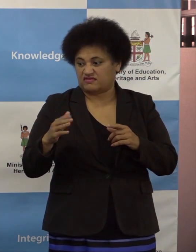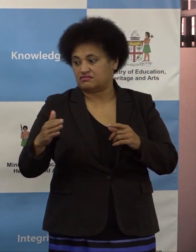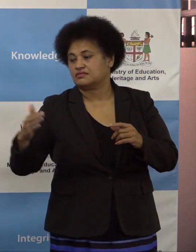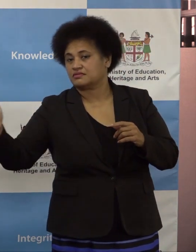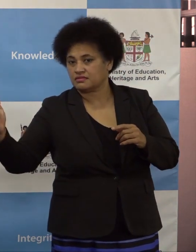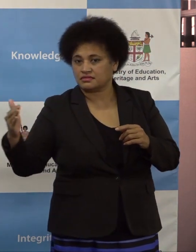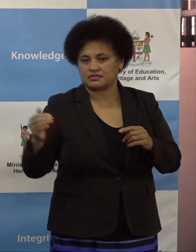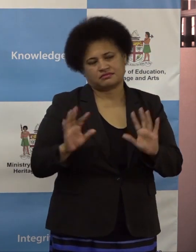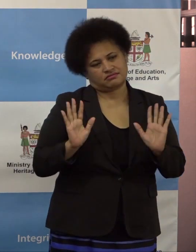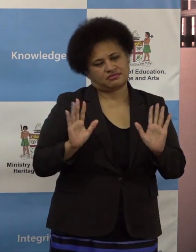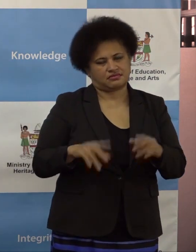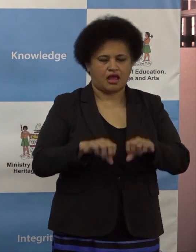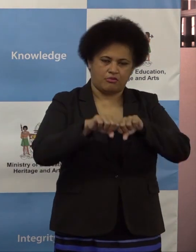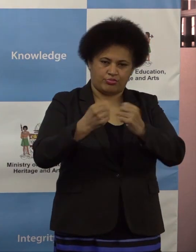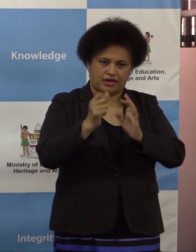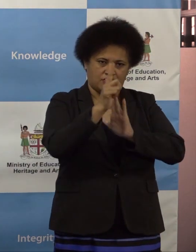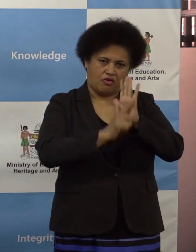obviously they're not in line with the law.